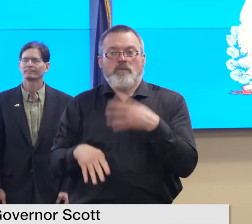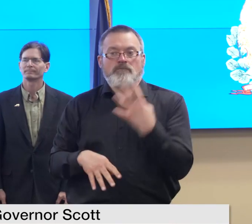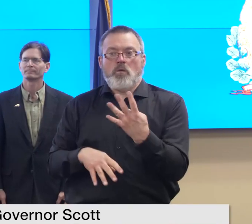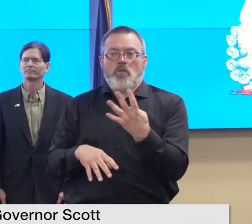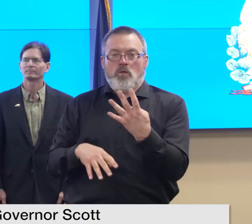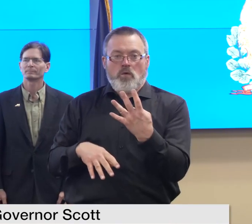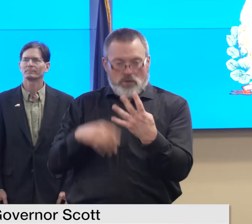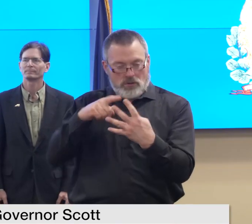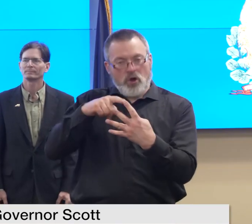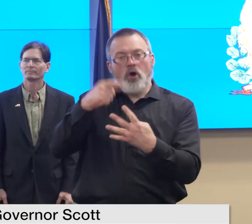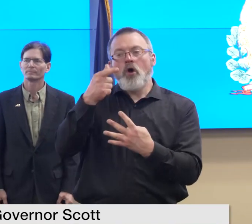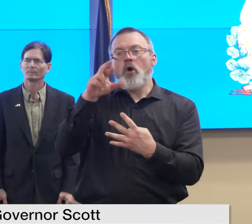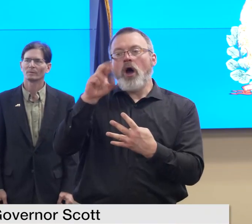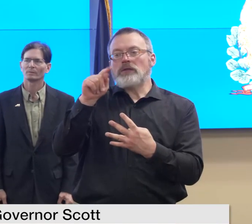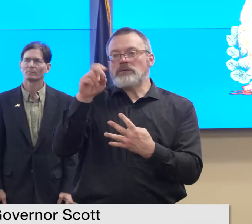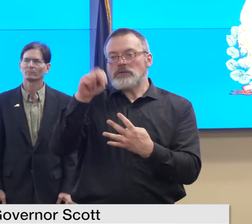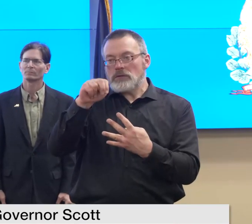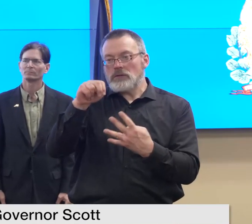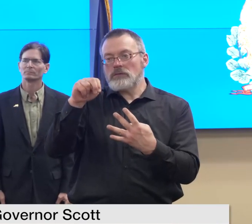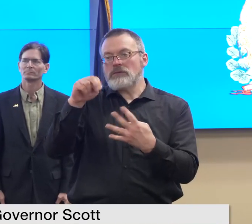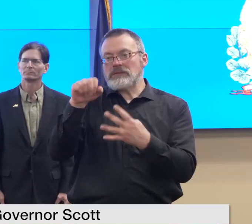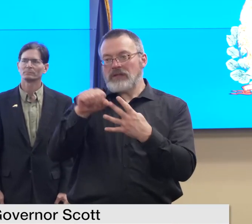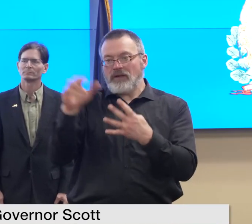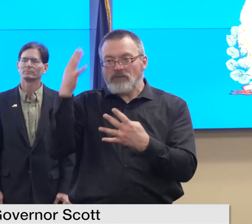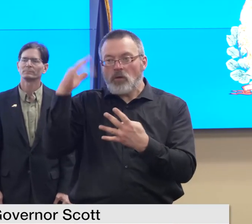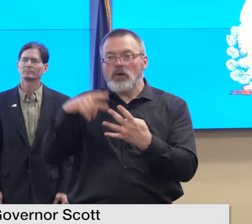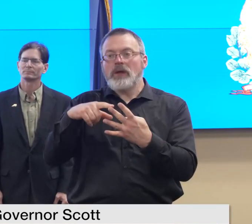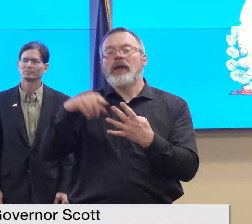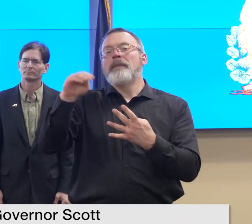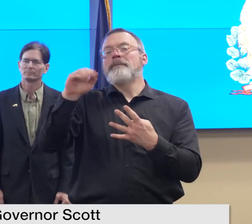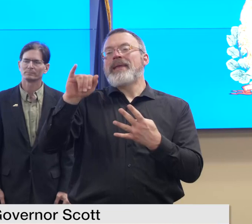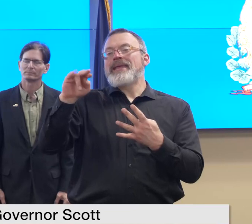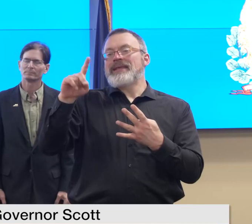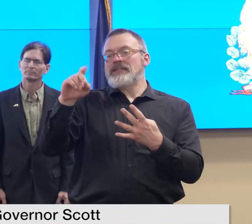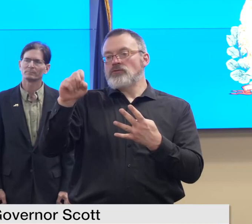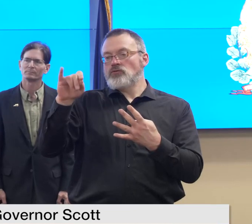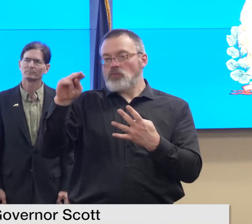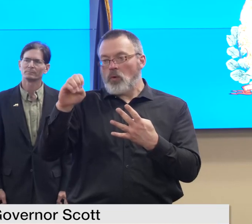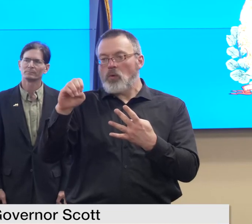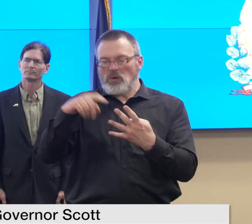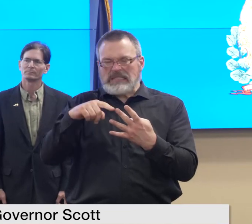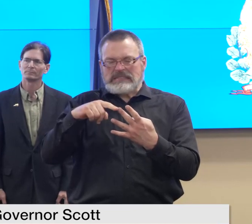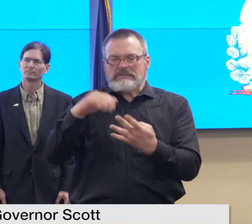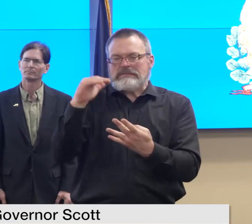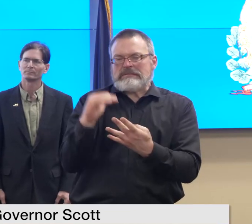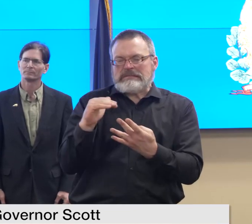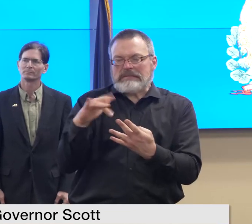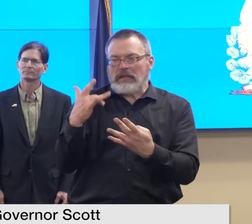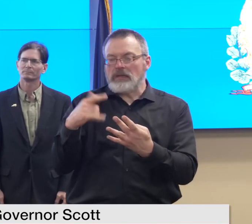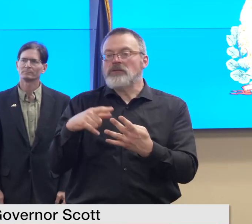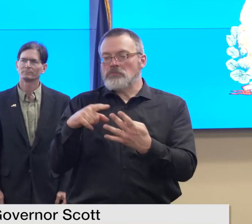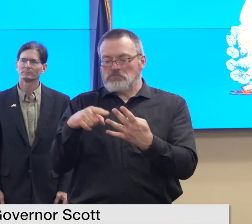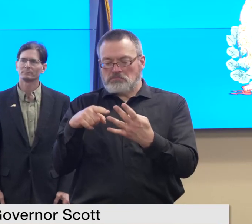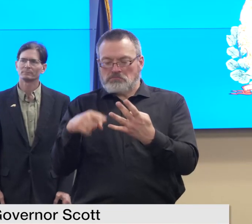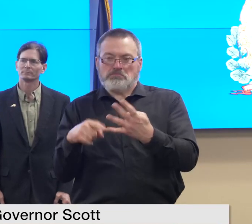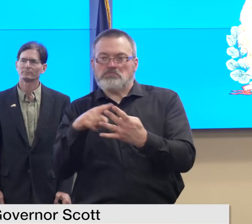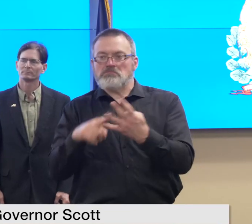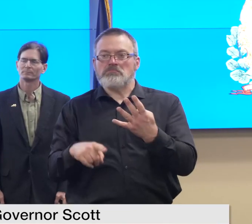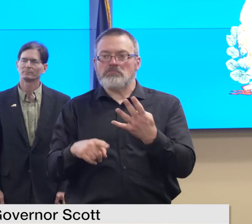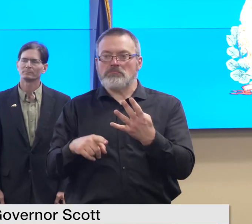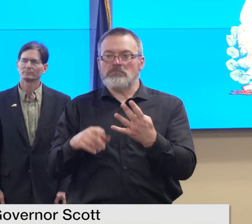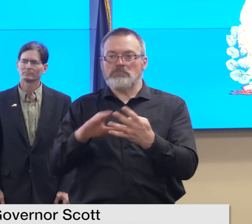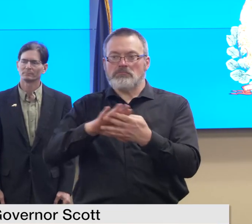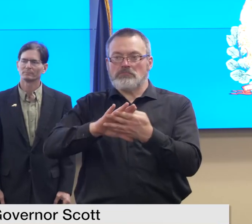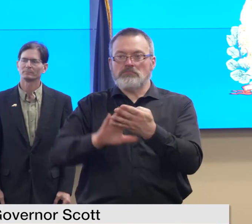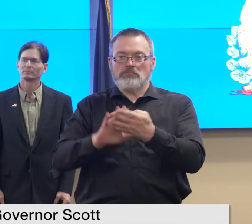maidstone state park continues to have reduced operations before you venture out this weekend to camp